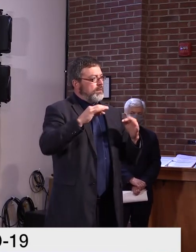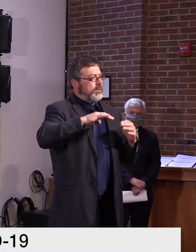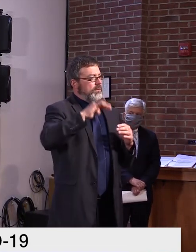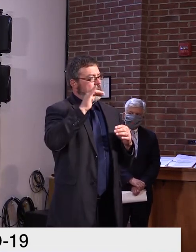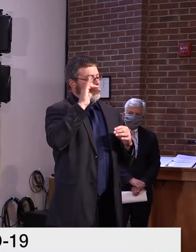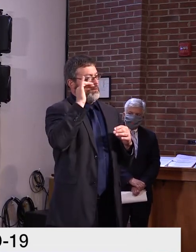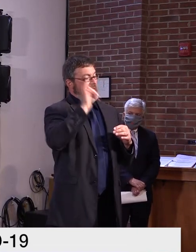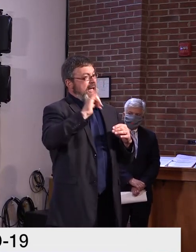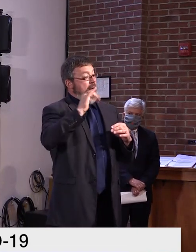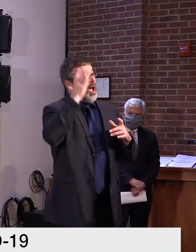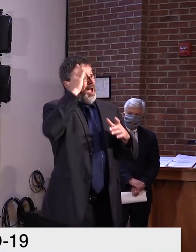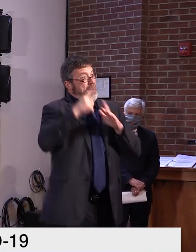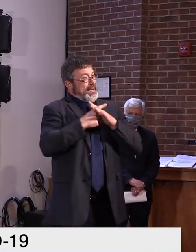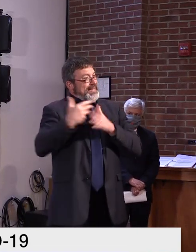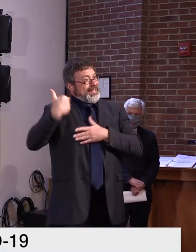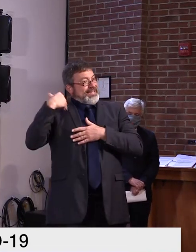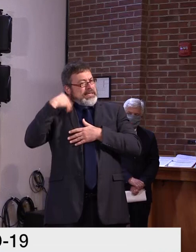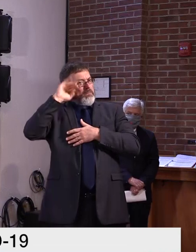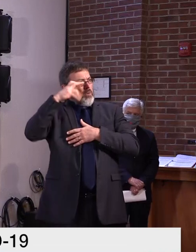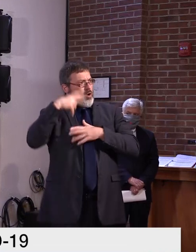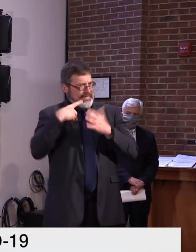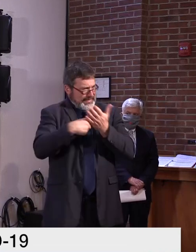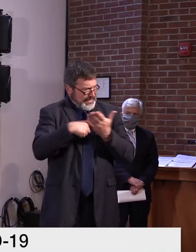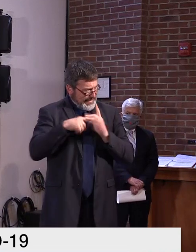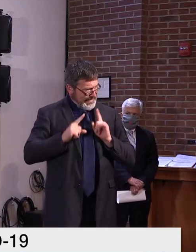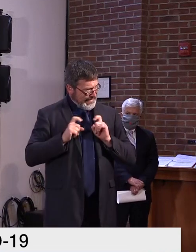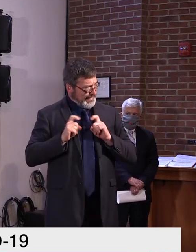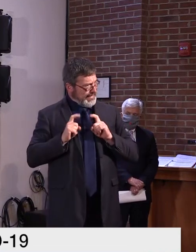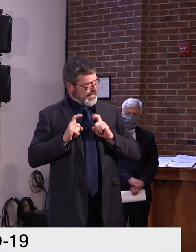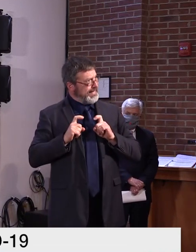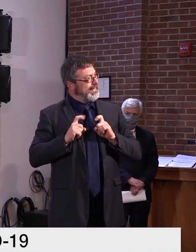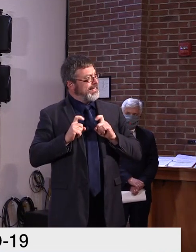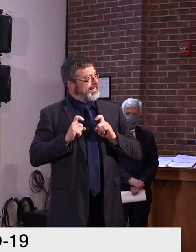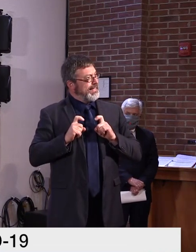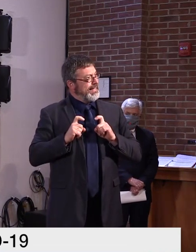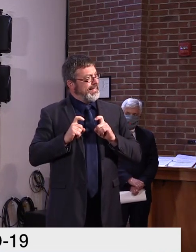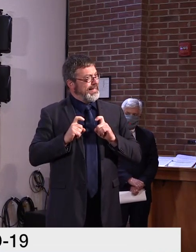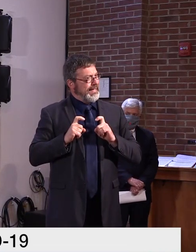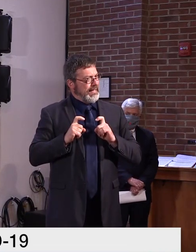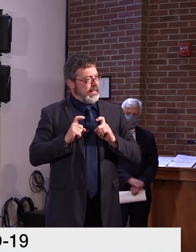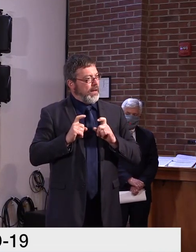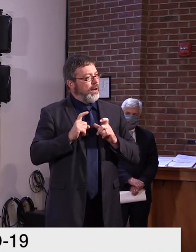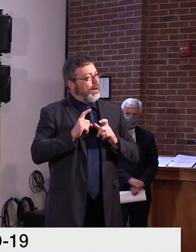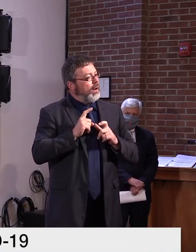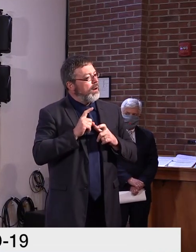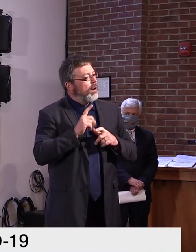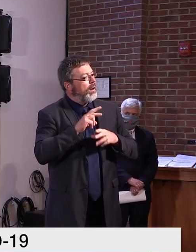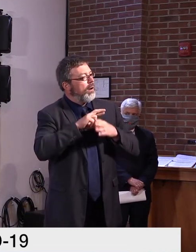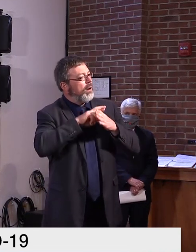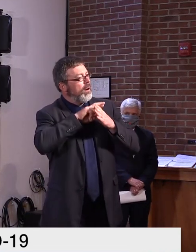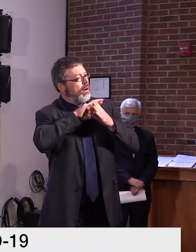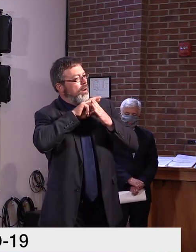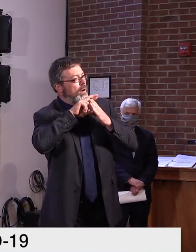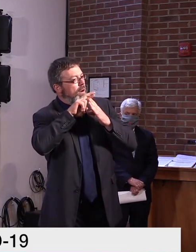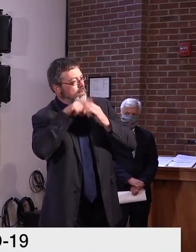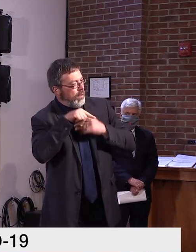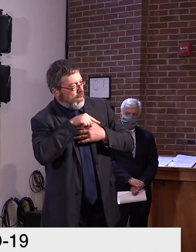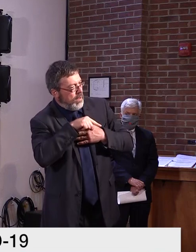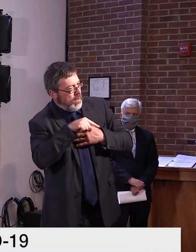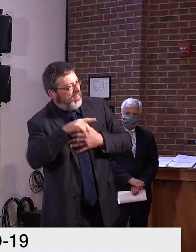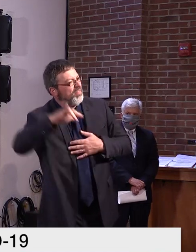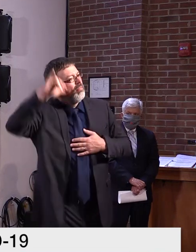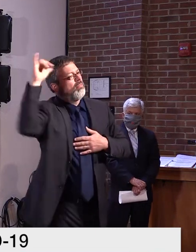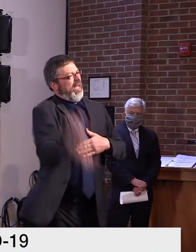effective. And, uh, that's why we continue to do what we're doing, regardless of what's happening across the nation. And again, we'll take any